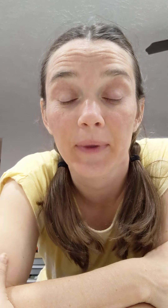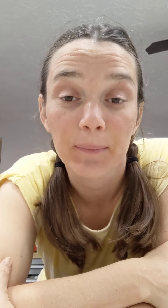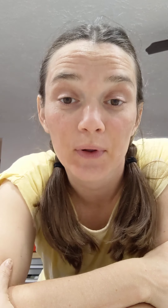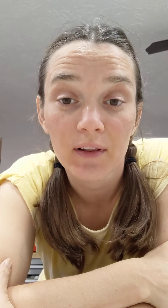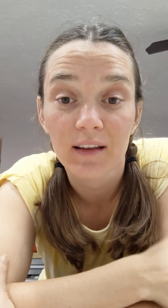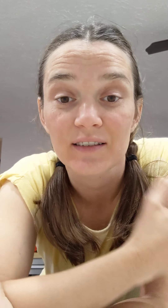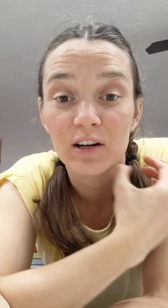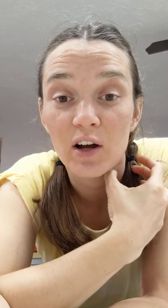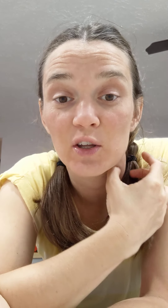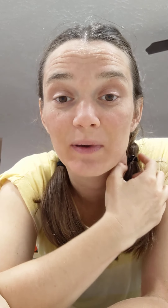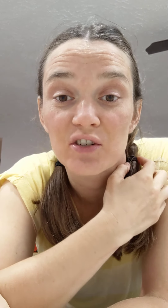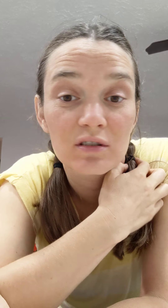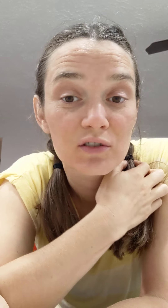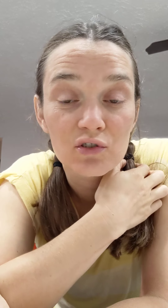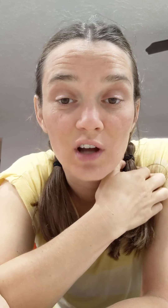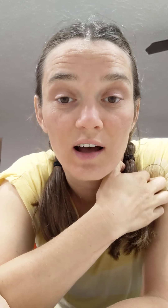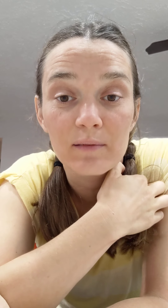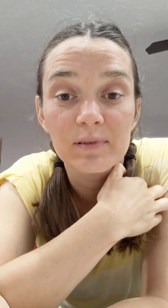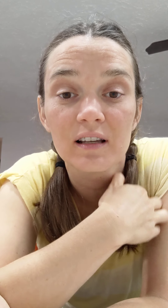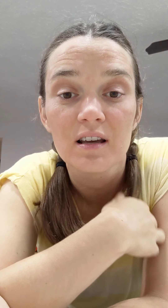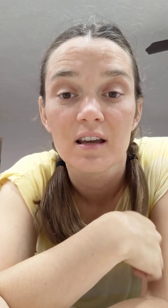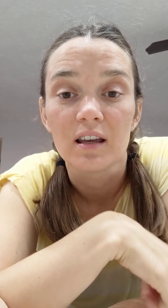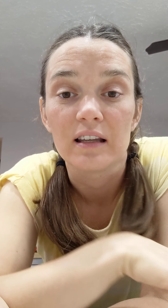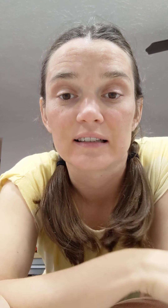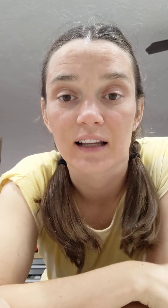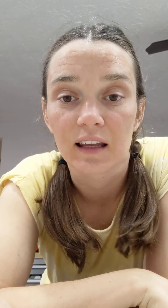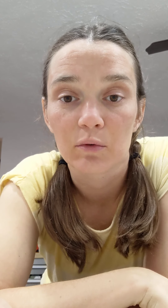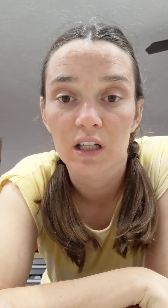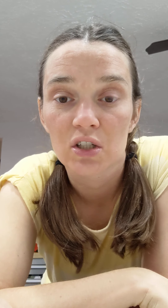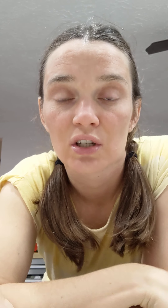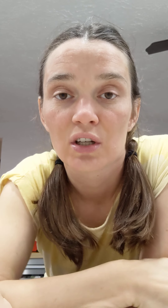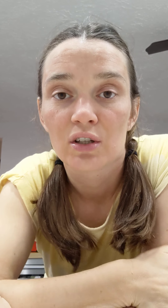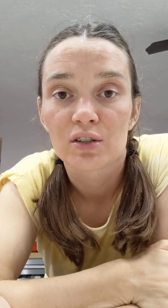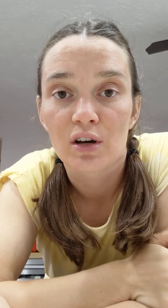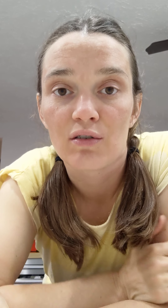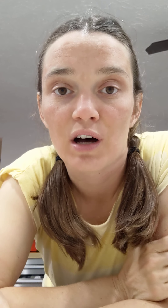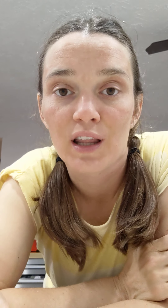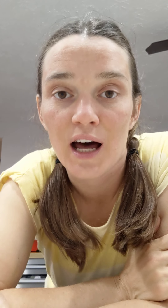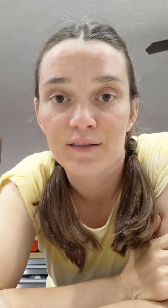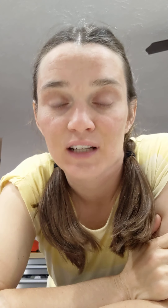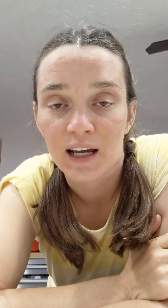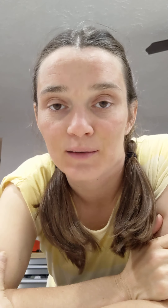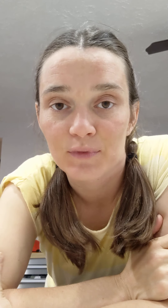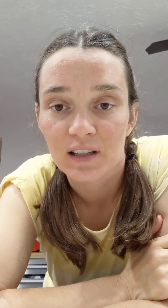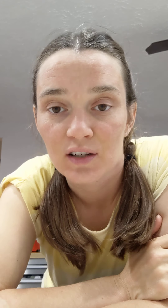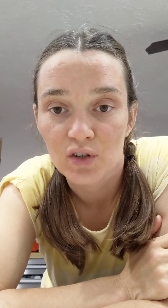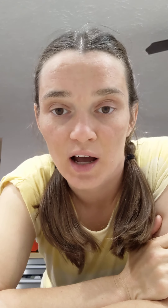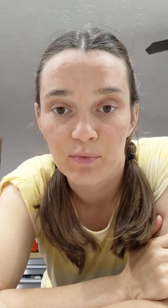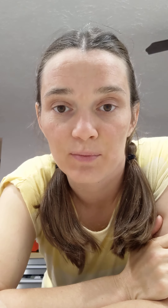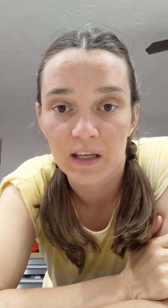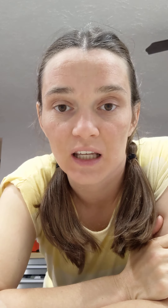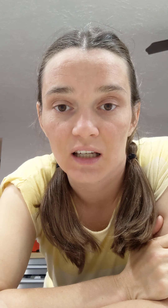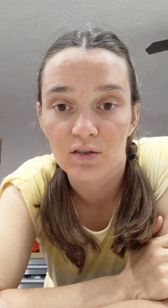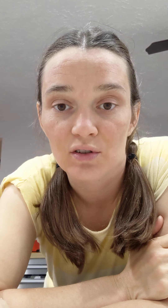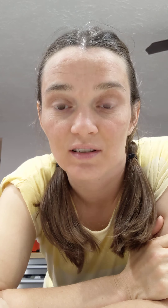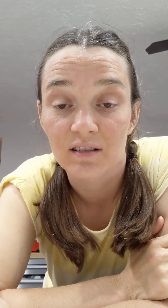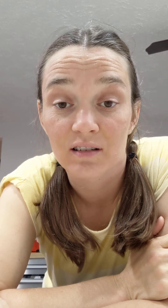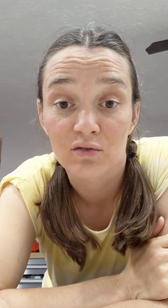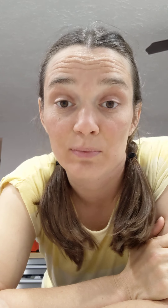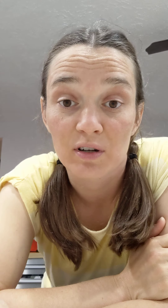people and different occupations or jobs in sign language. So a lot of times a job will be just a description